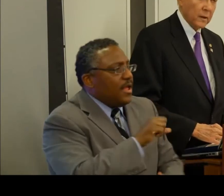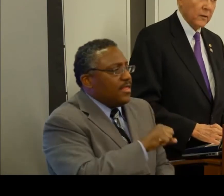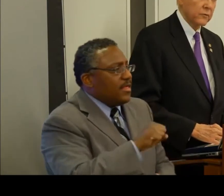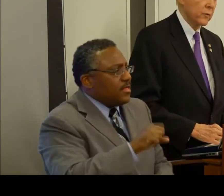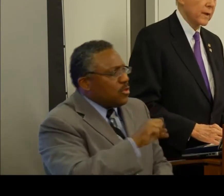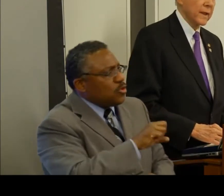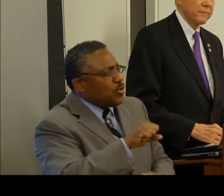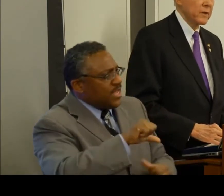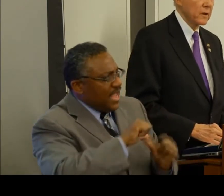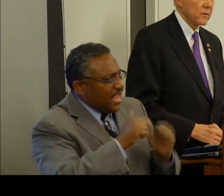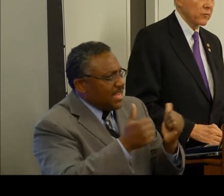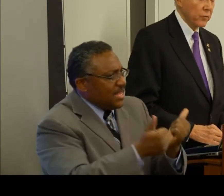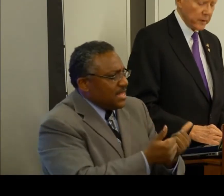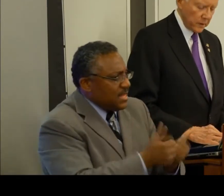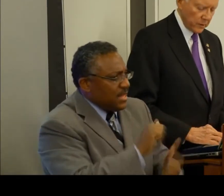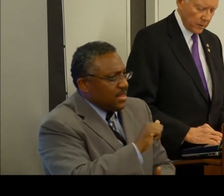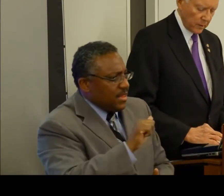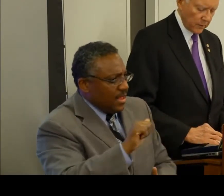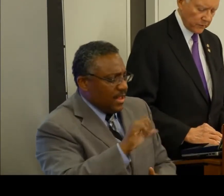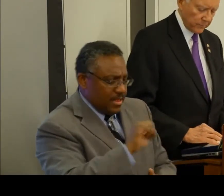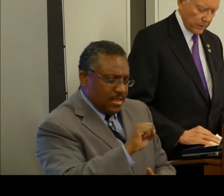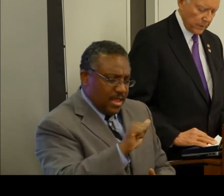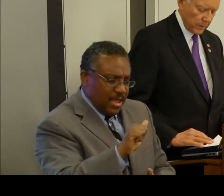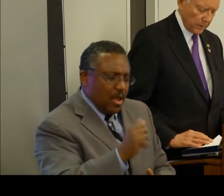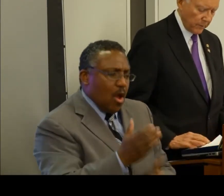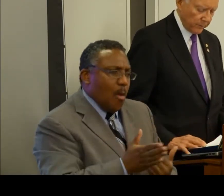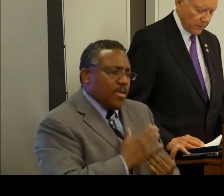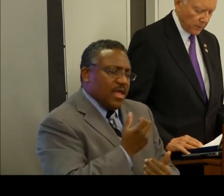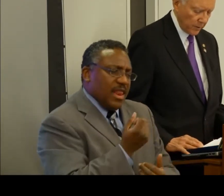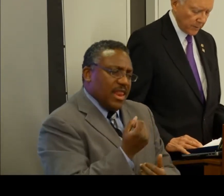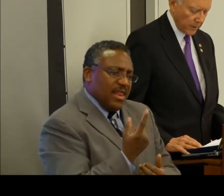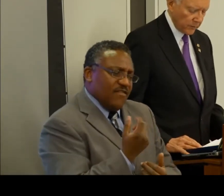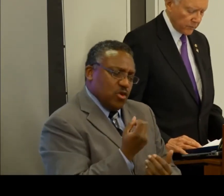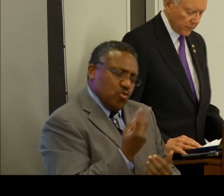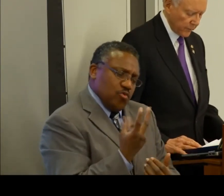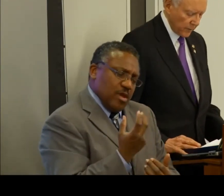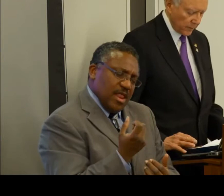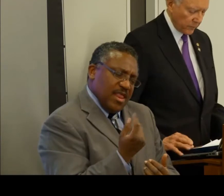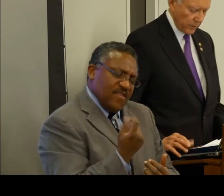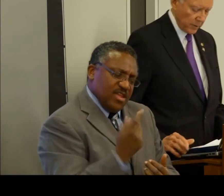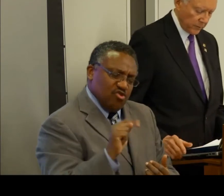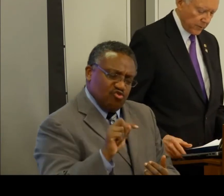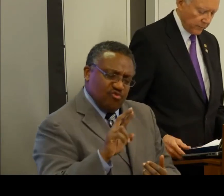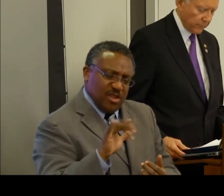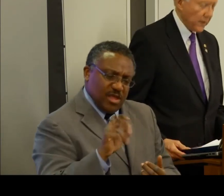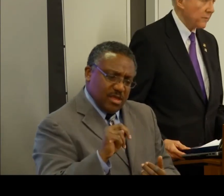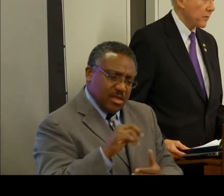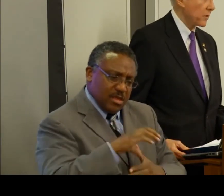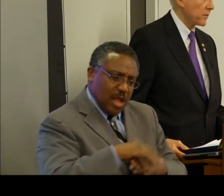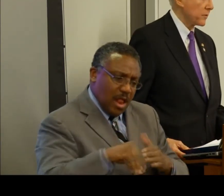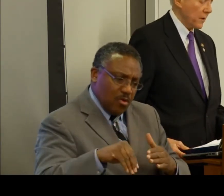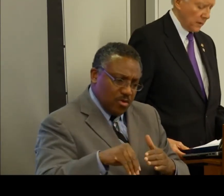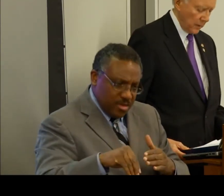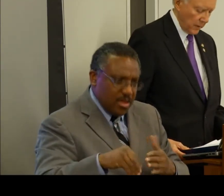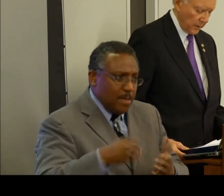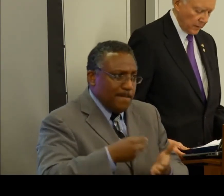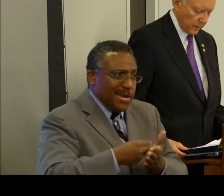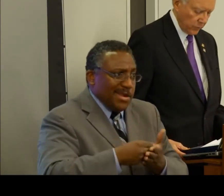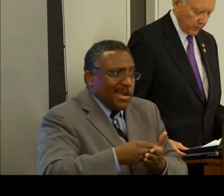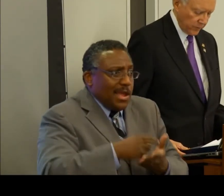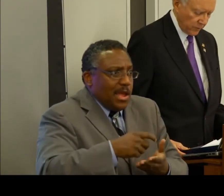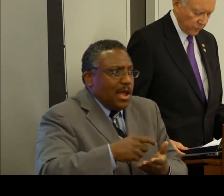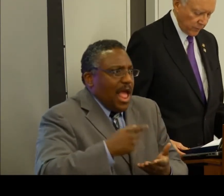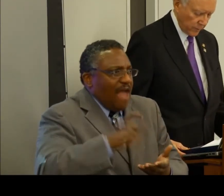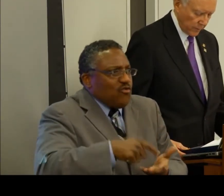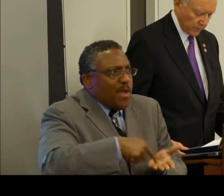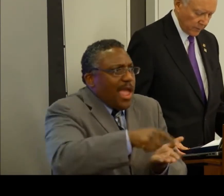there are close to $11 trillion of unfunded obligations over the next 75 years, and